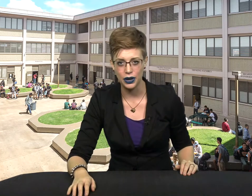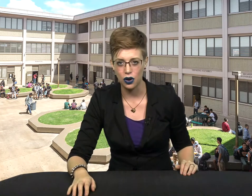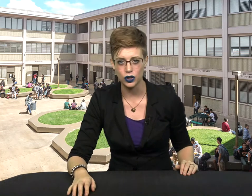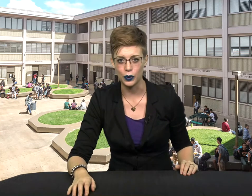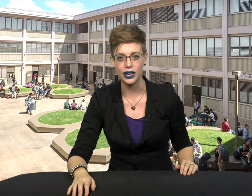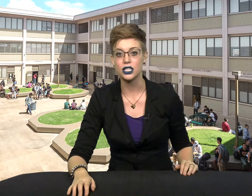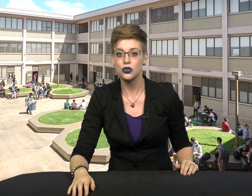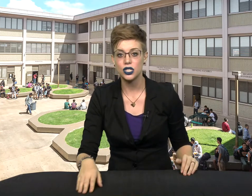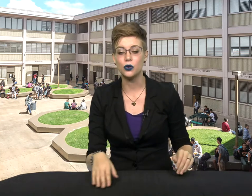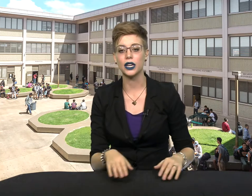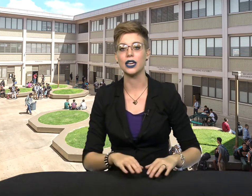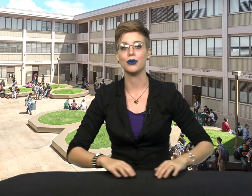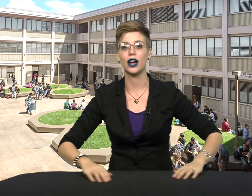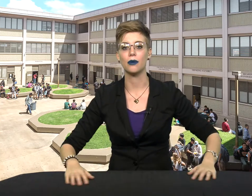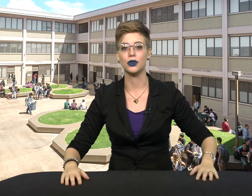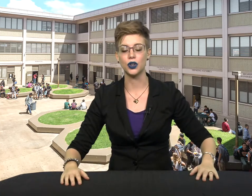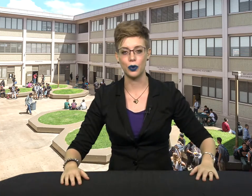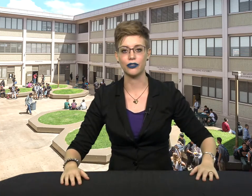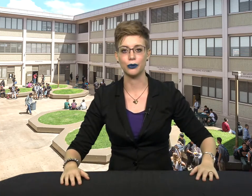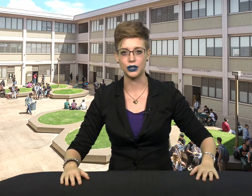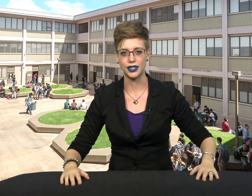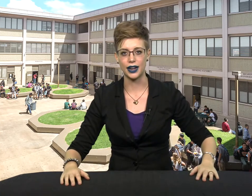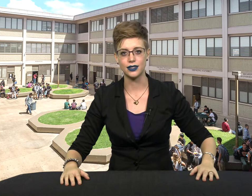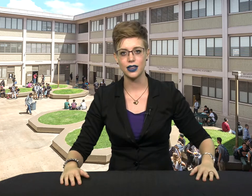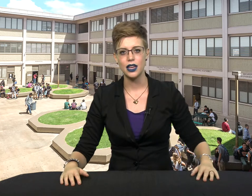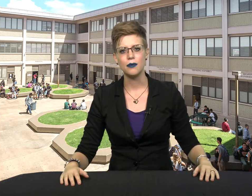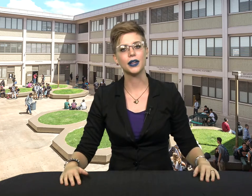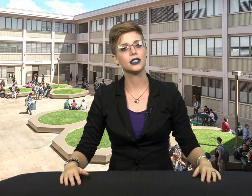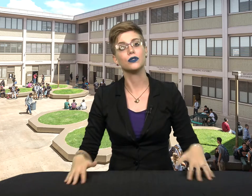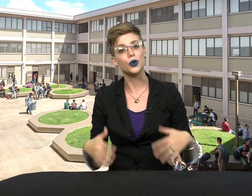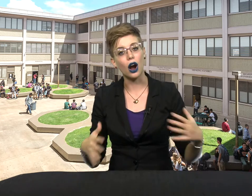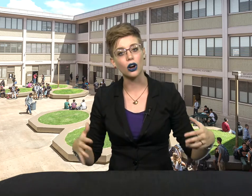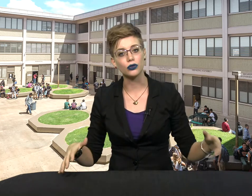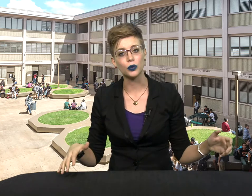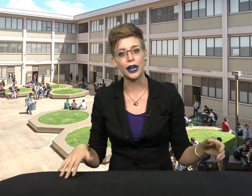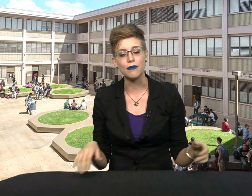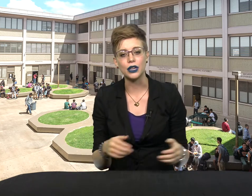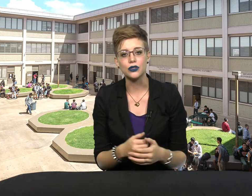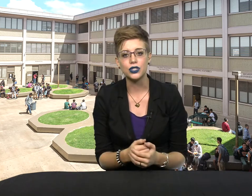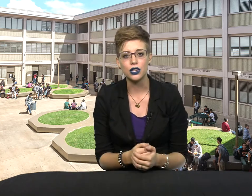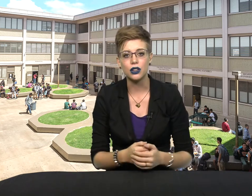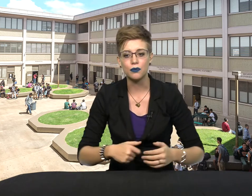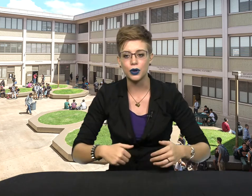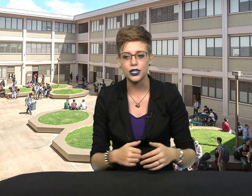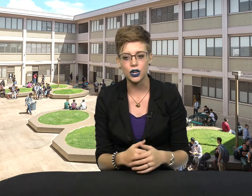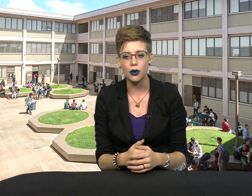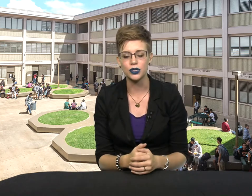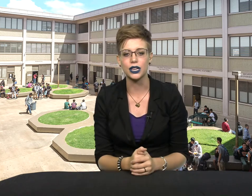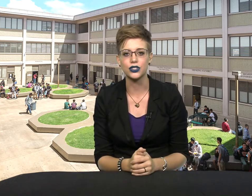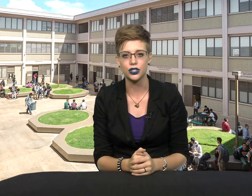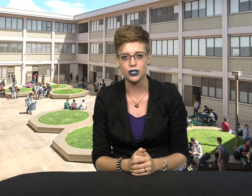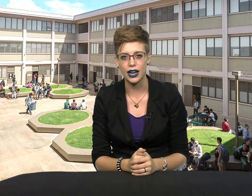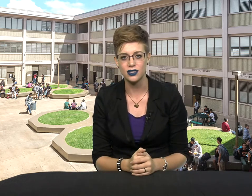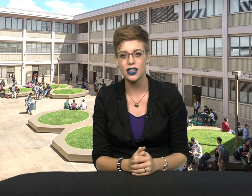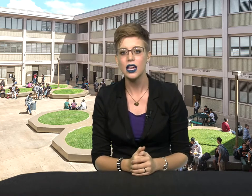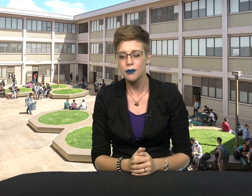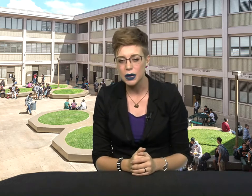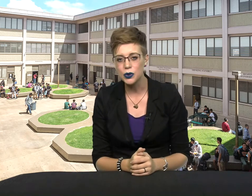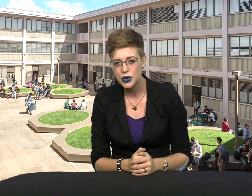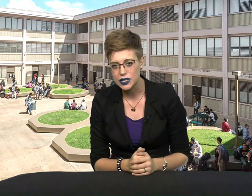overweight, you still want to keep your elbows away from your sides. Because if you are overweight, but you still press your elbows against your sides, people will see